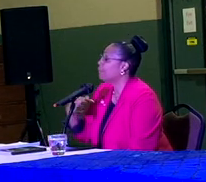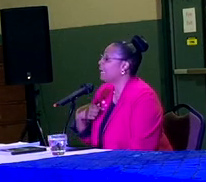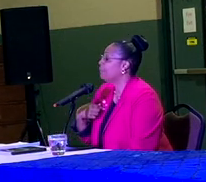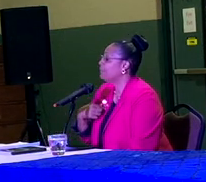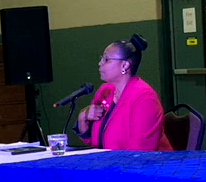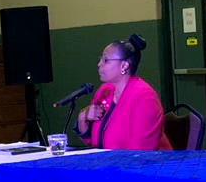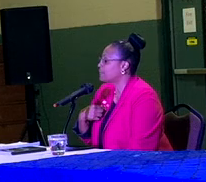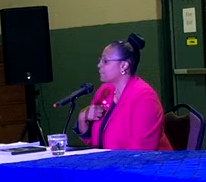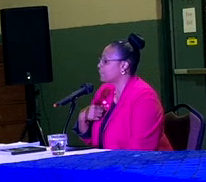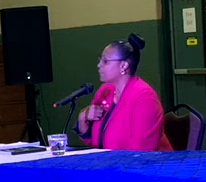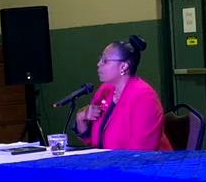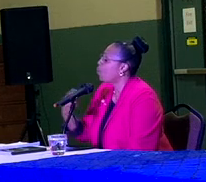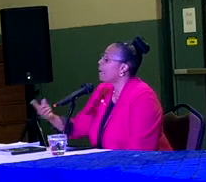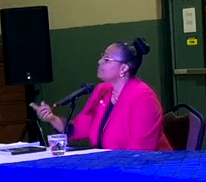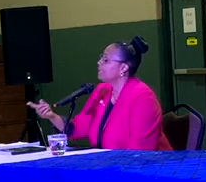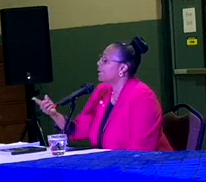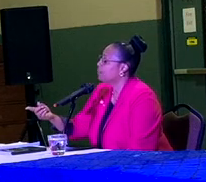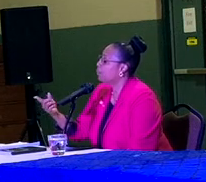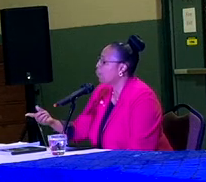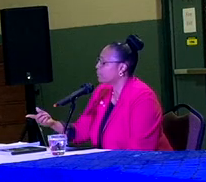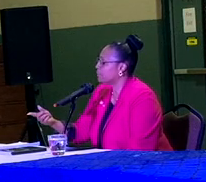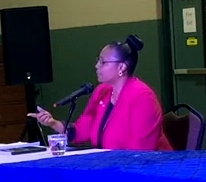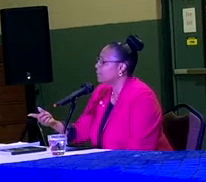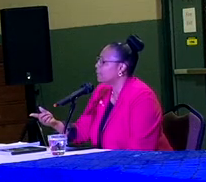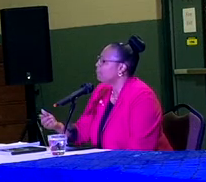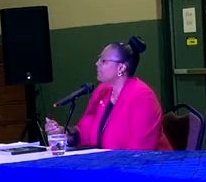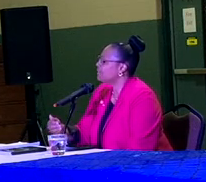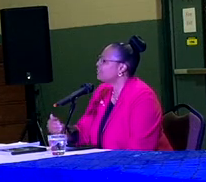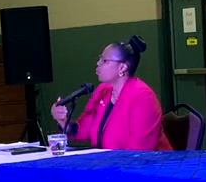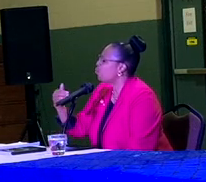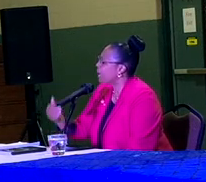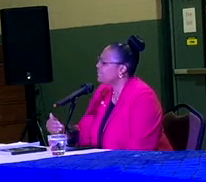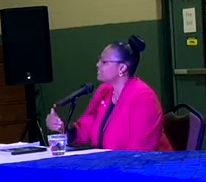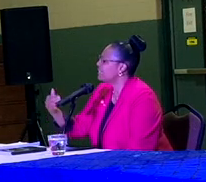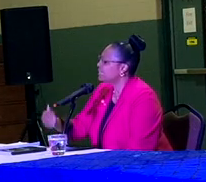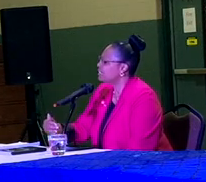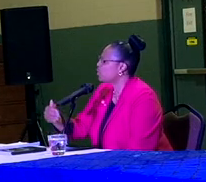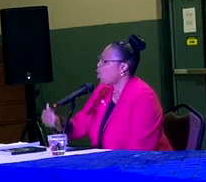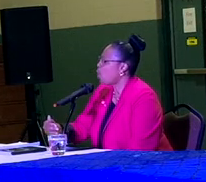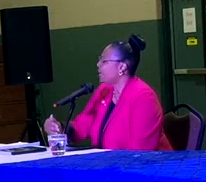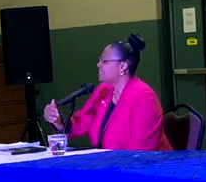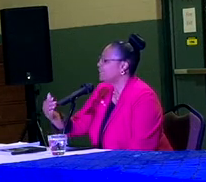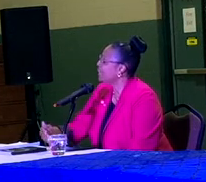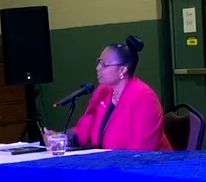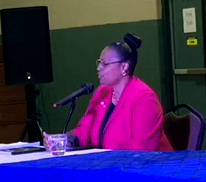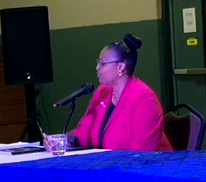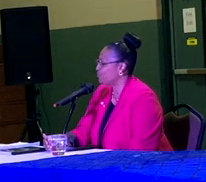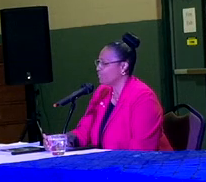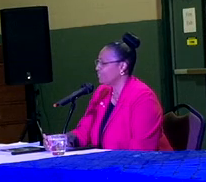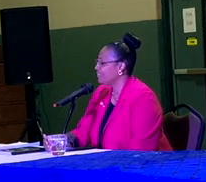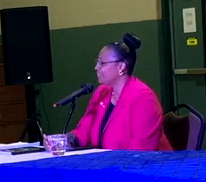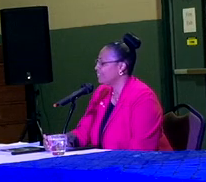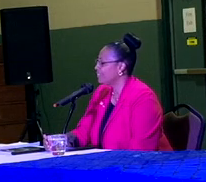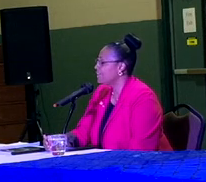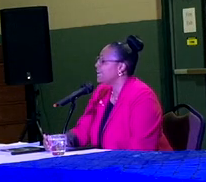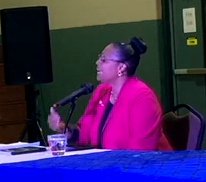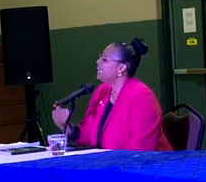nominating me for president. Why is that important? Why is race isn't always the issue.